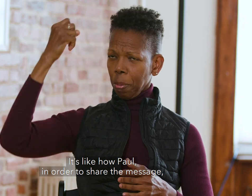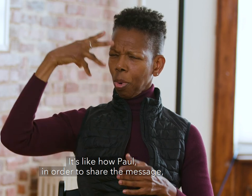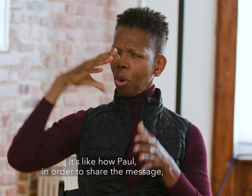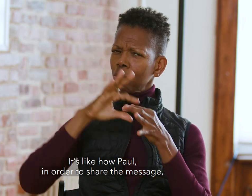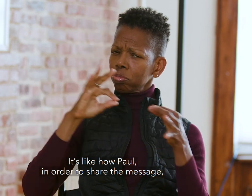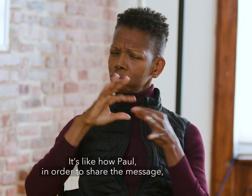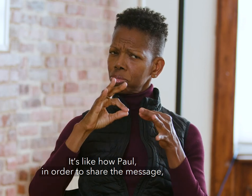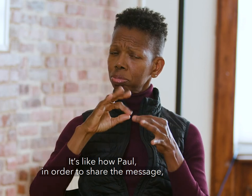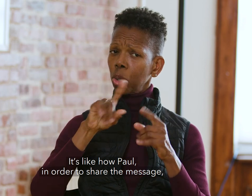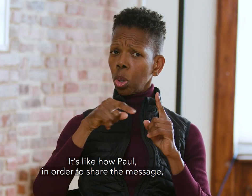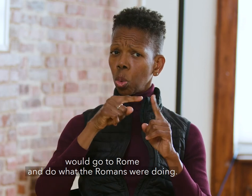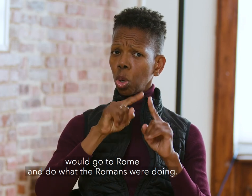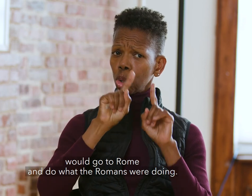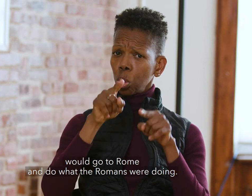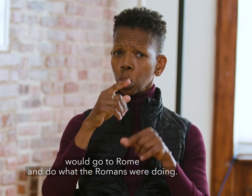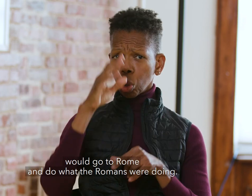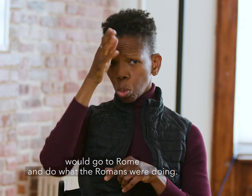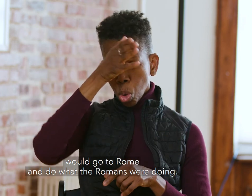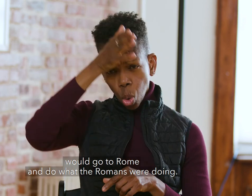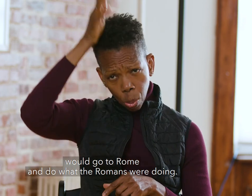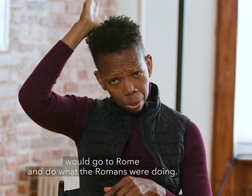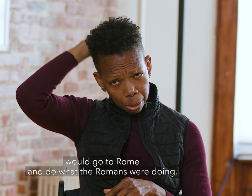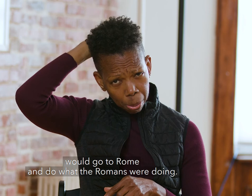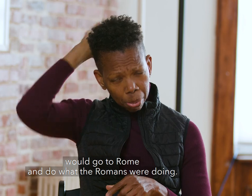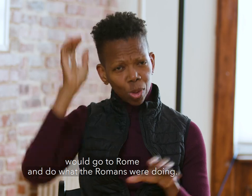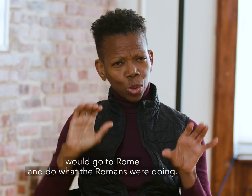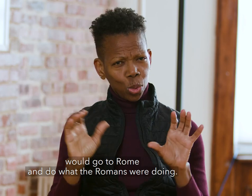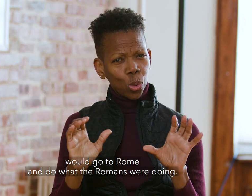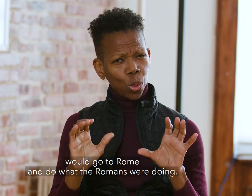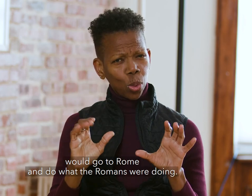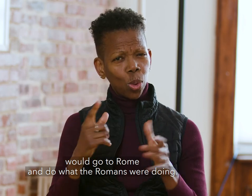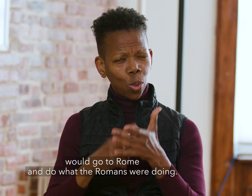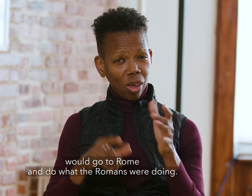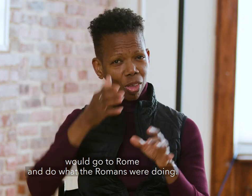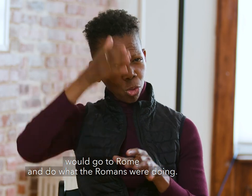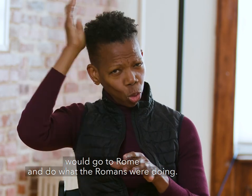in order to share the message, would go to Rome and do what the Romans were doing.